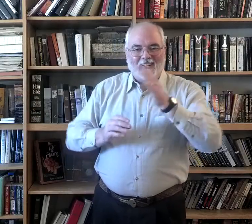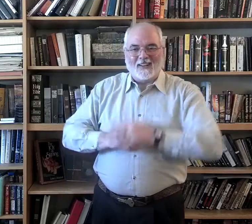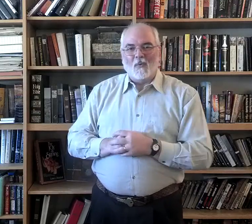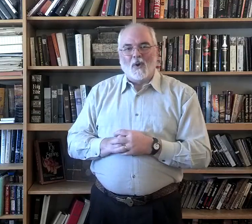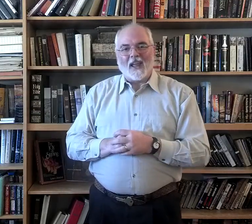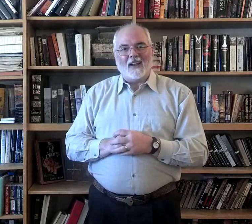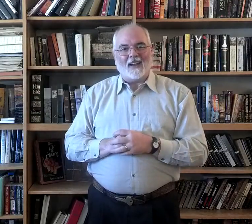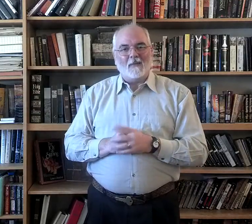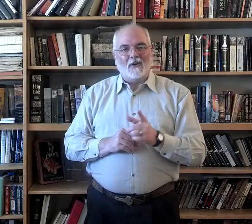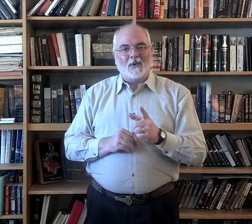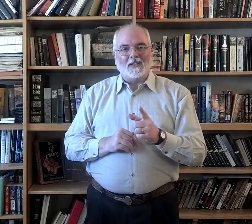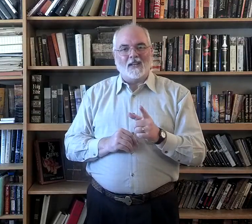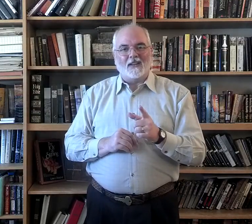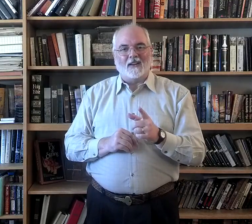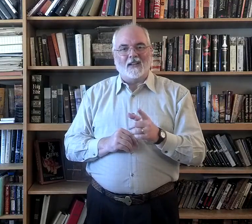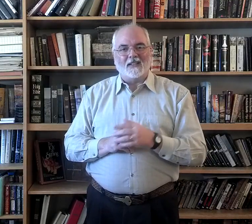work at it. I'm looking forward to seeing you there at LTC.